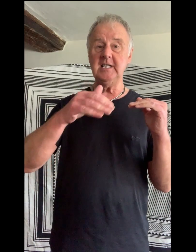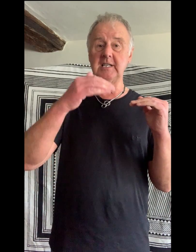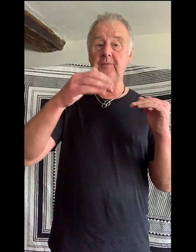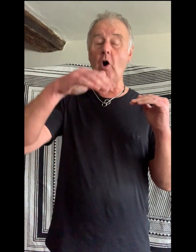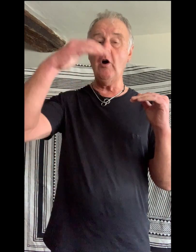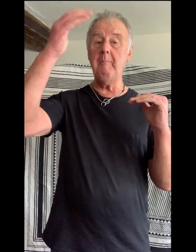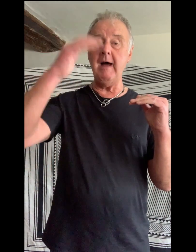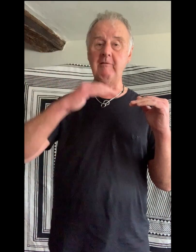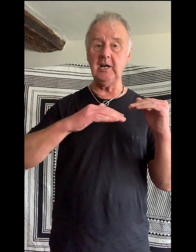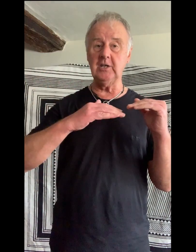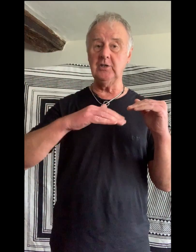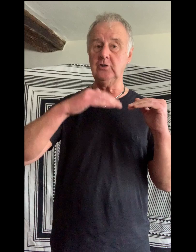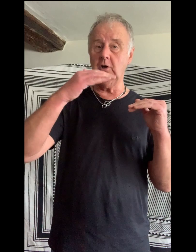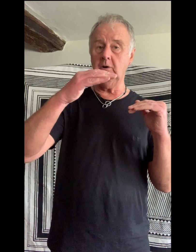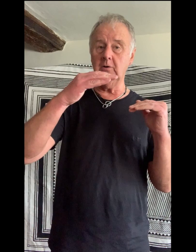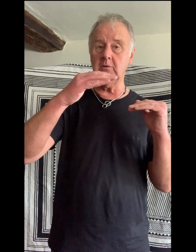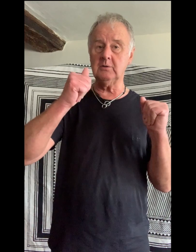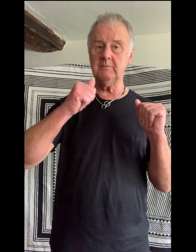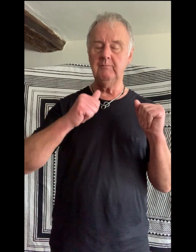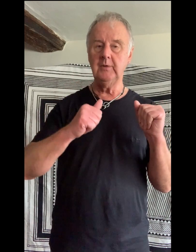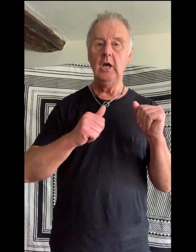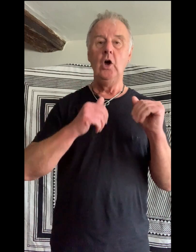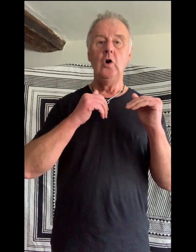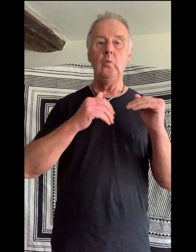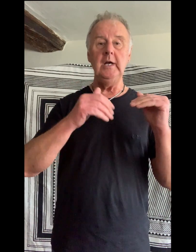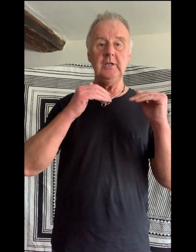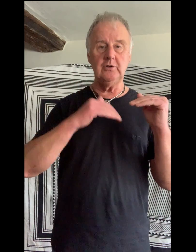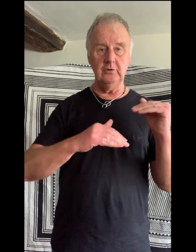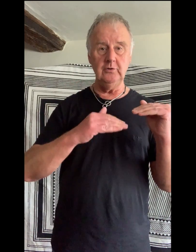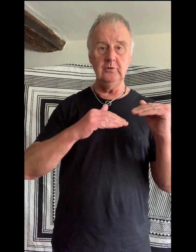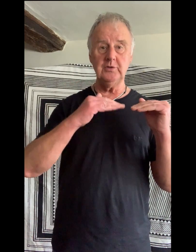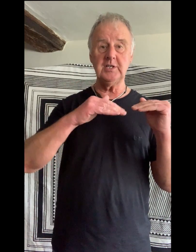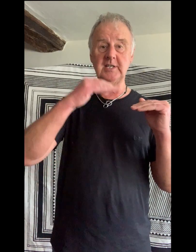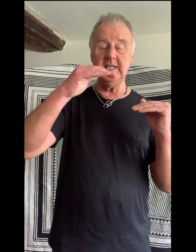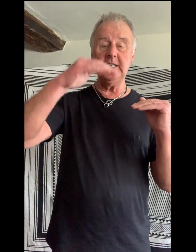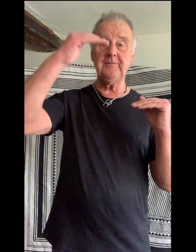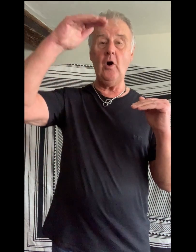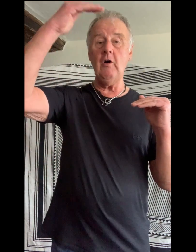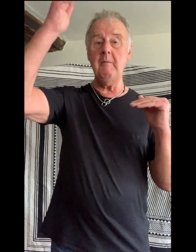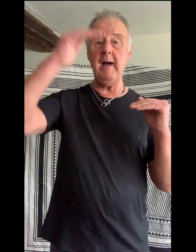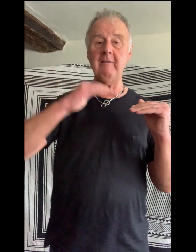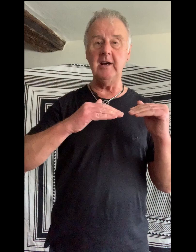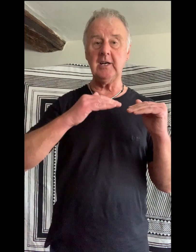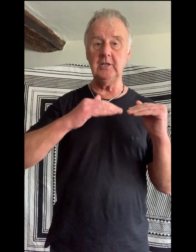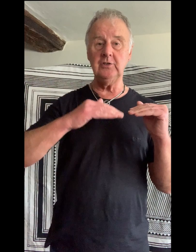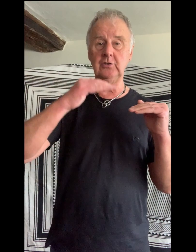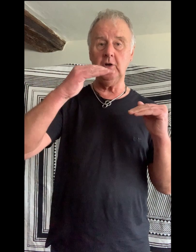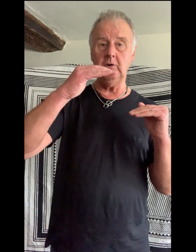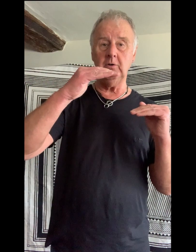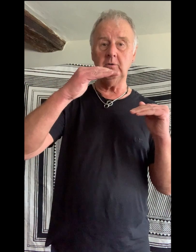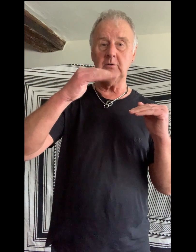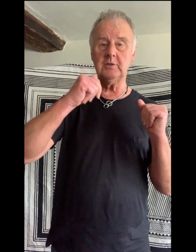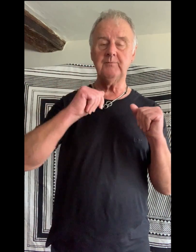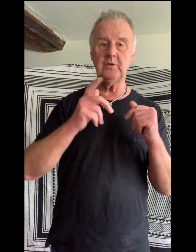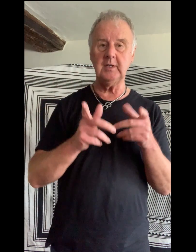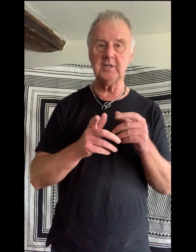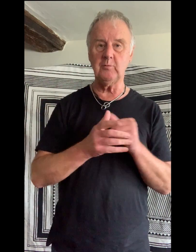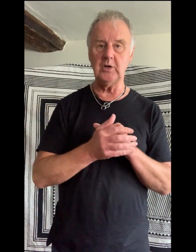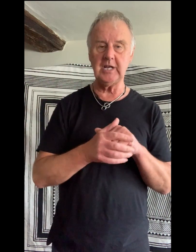seas for American gold. We'd cruise the seas for American gold. Two things to watch